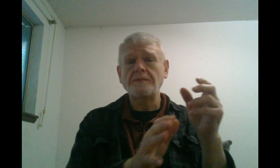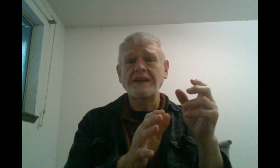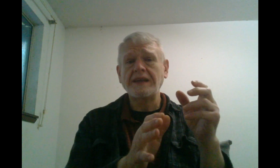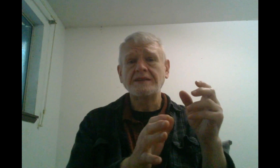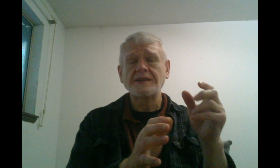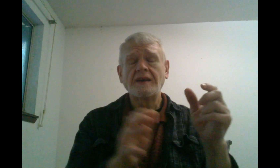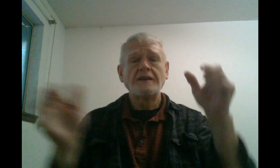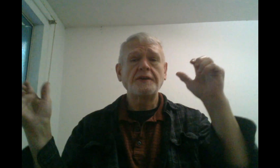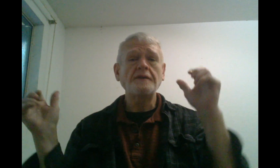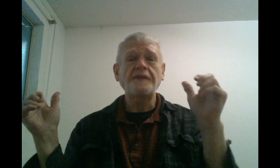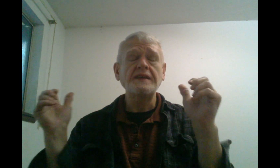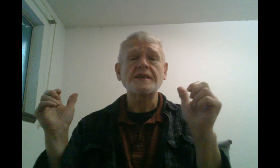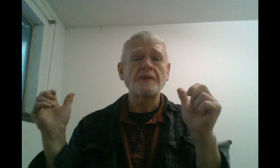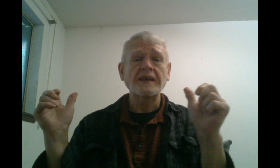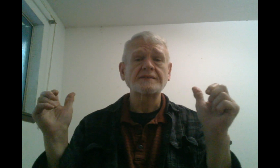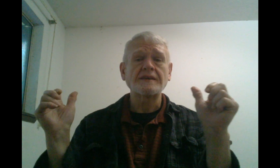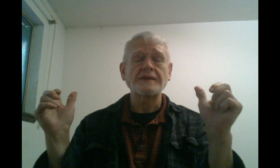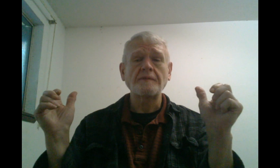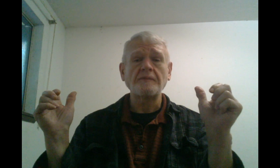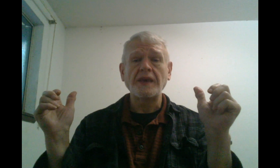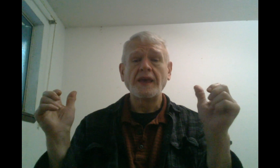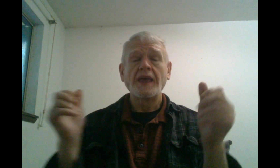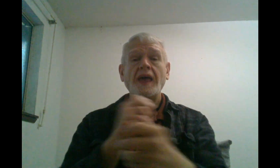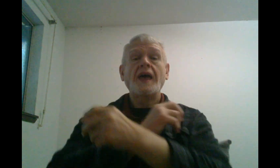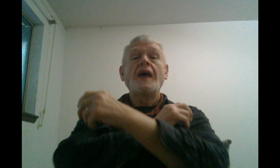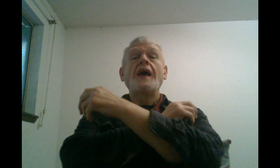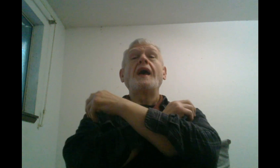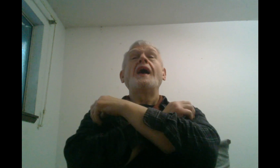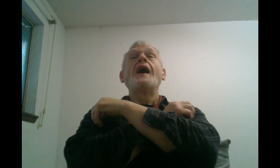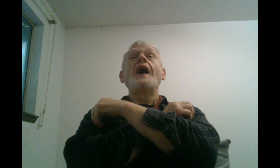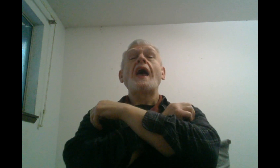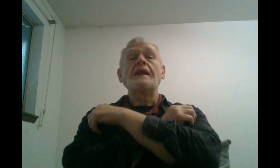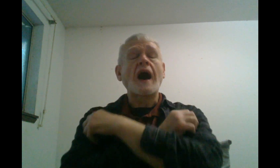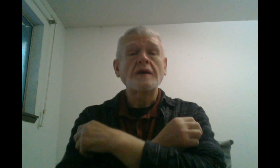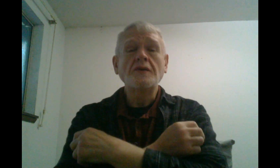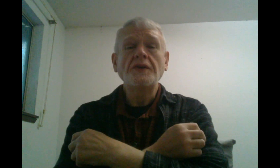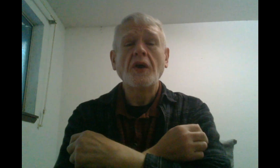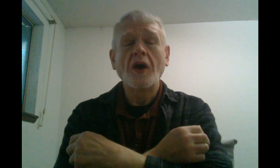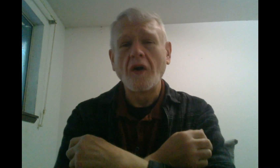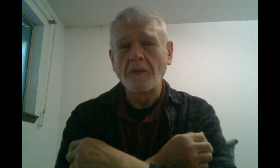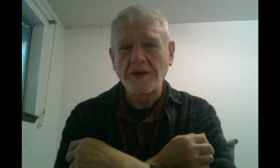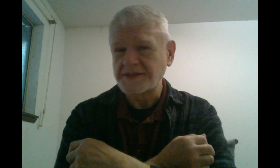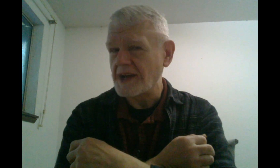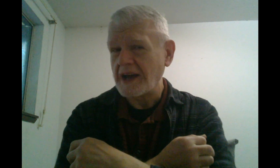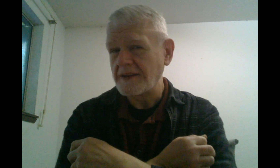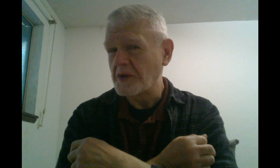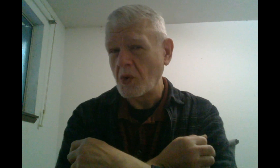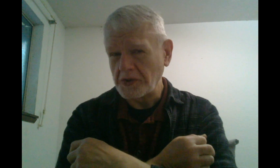my knees, two fleecy blankets on top of me. And I almost died of cold.